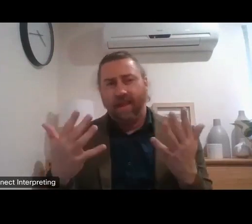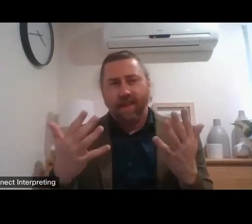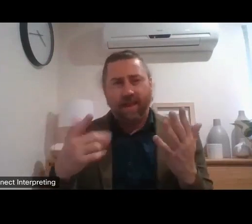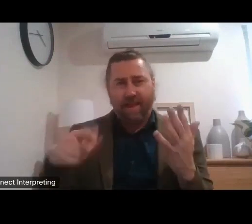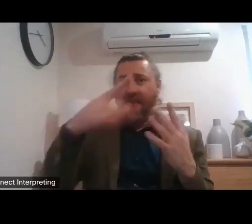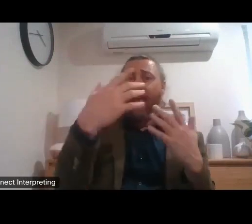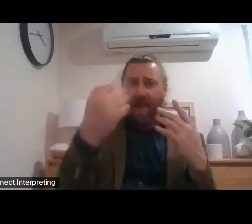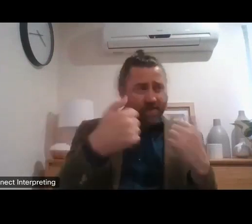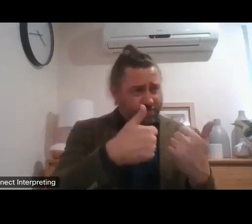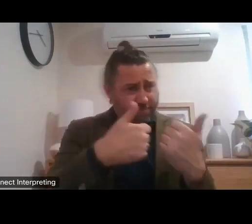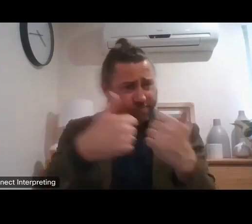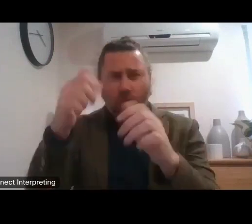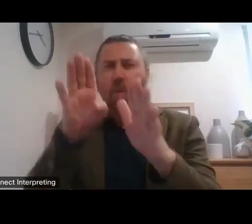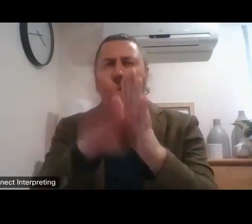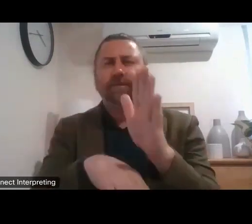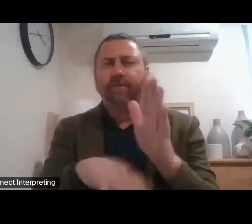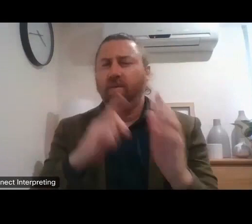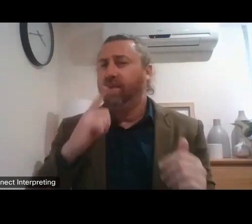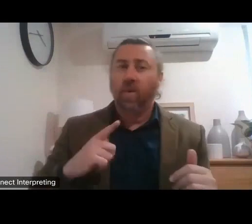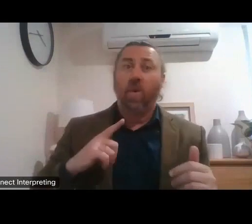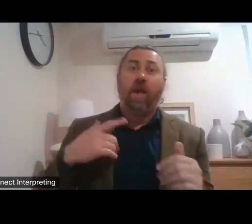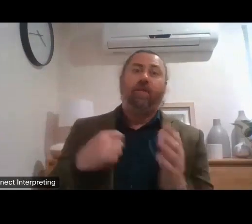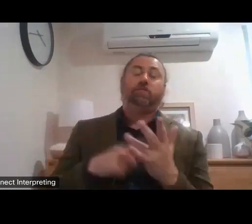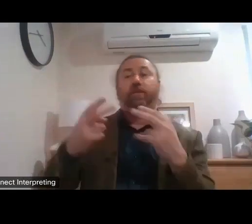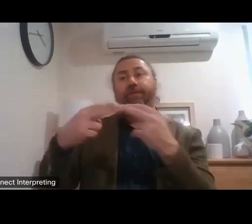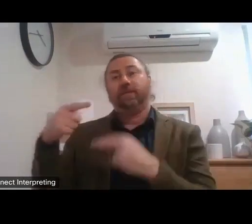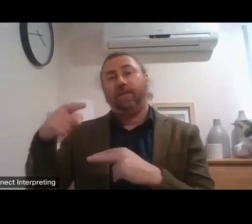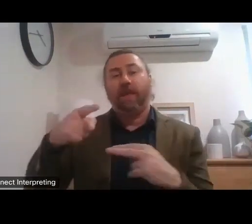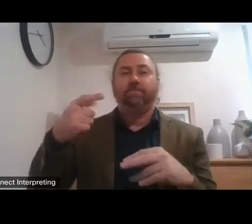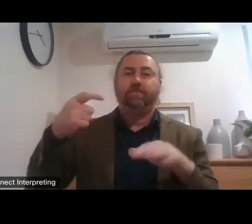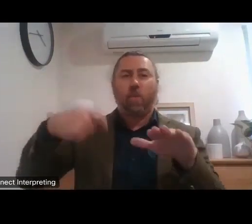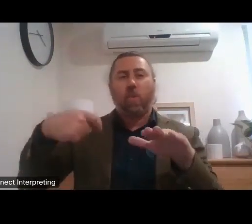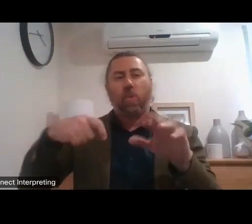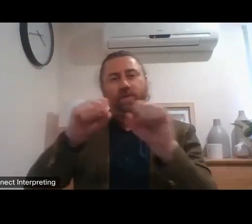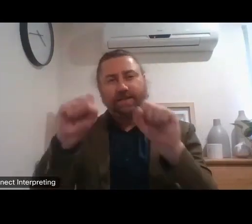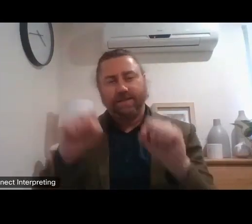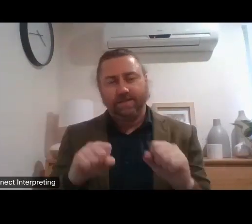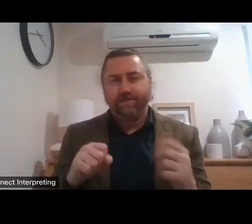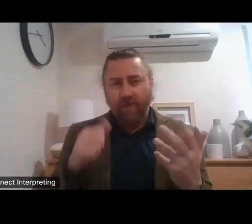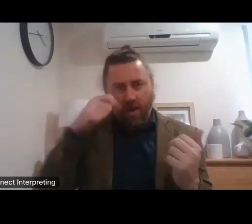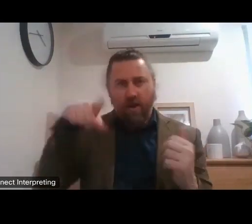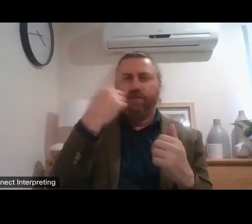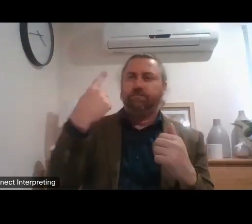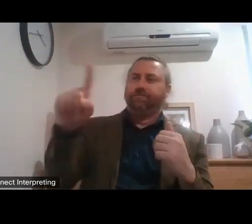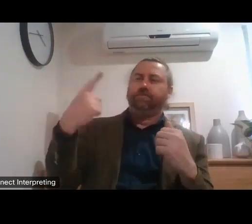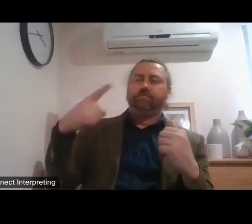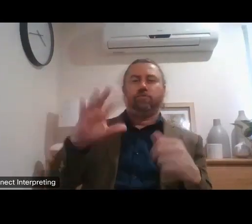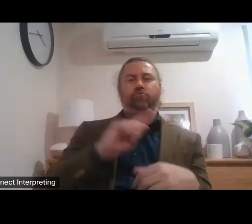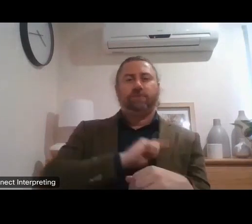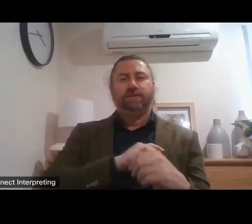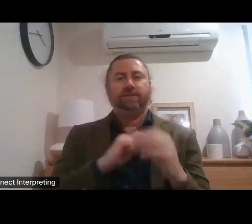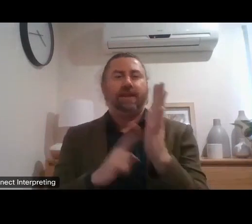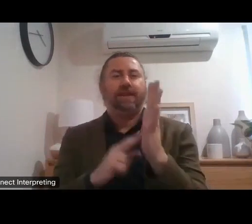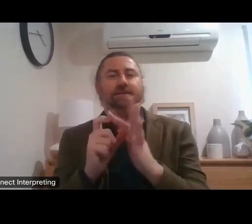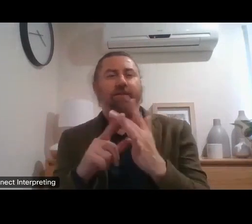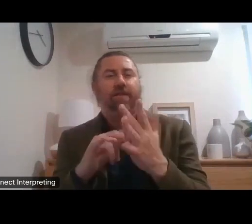we're tackling those legacy cases. But part of rebuilding trust isn't just that. Part of rebuilding trust has also been making sure